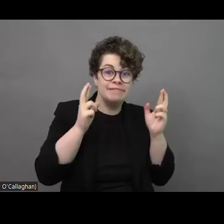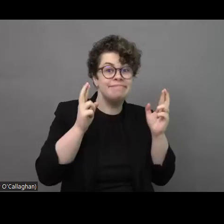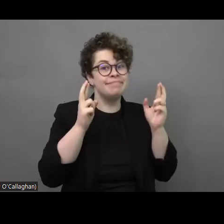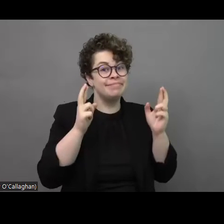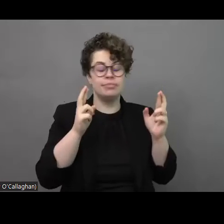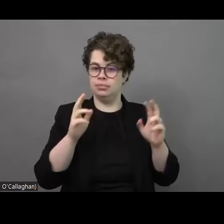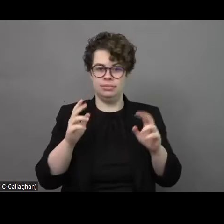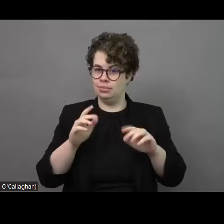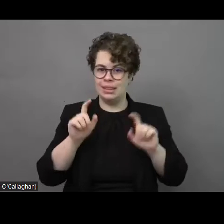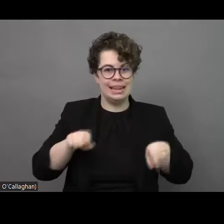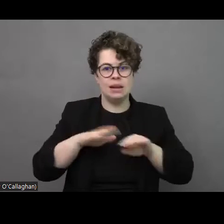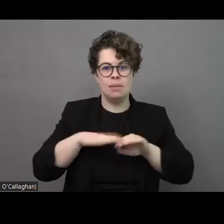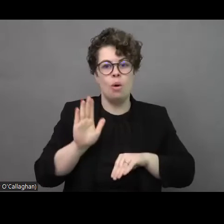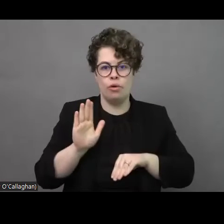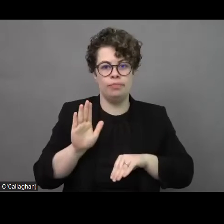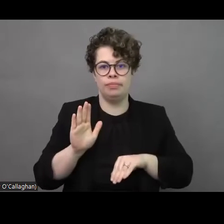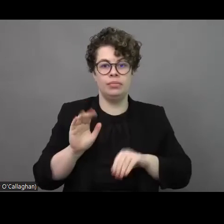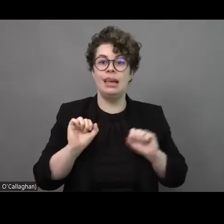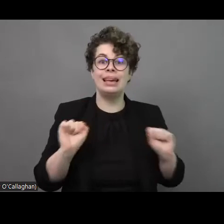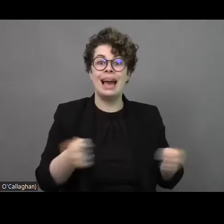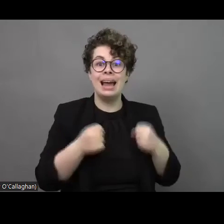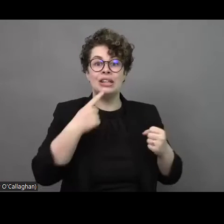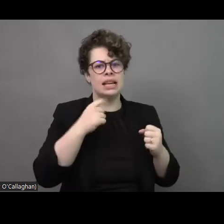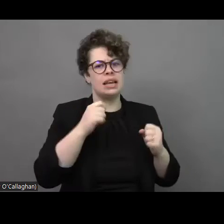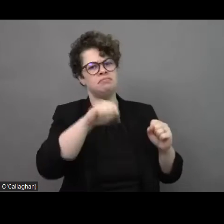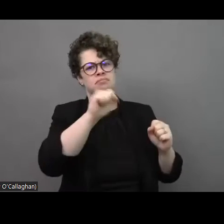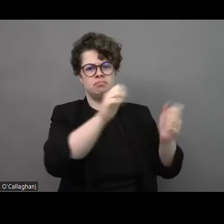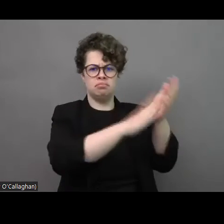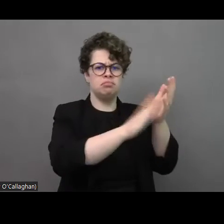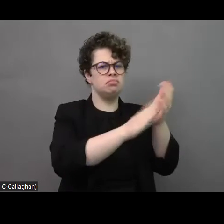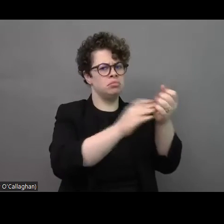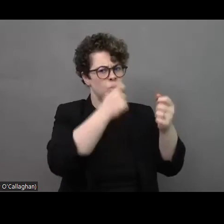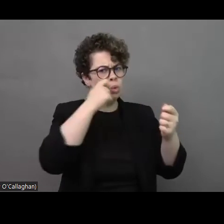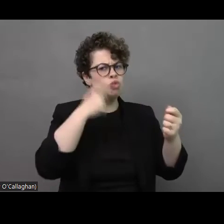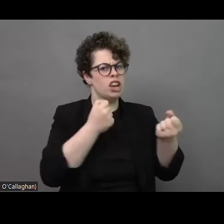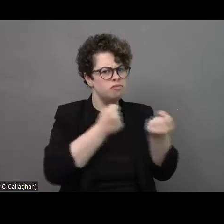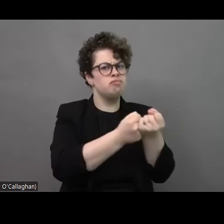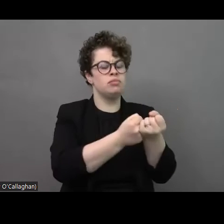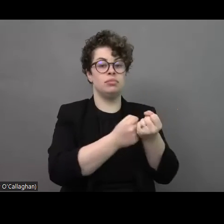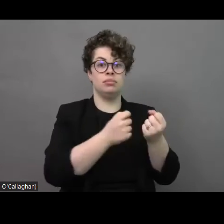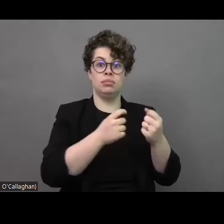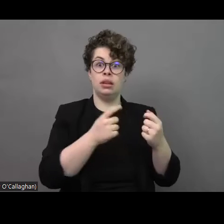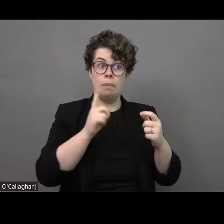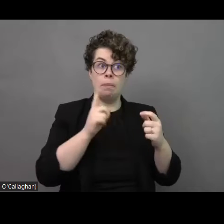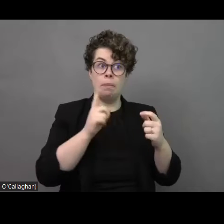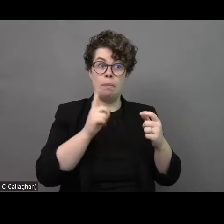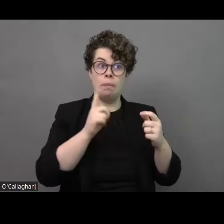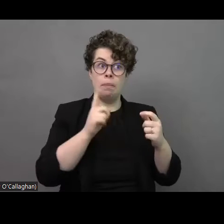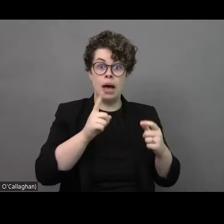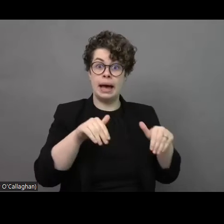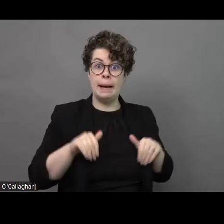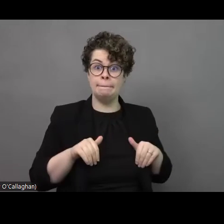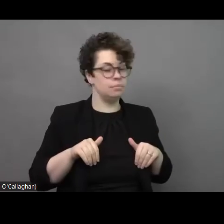of solidarity with us. They cannot remain passive about the massive murder of people. And this is what is happening. We have mass